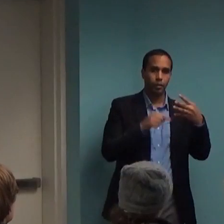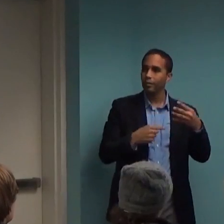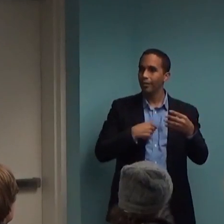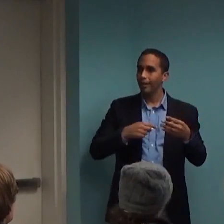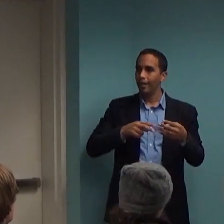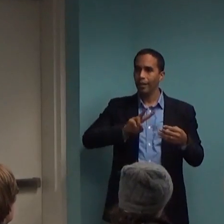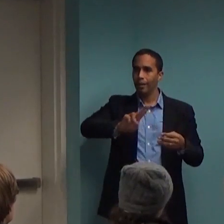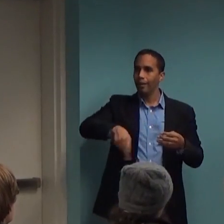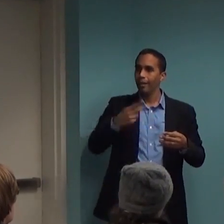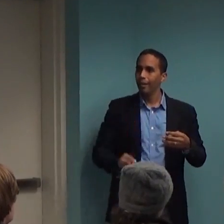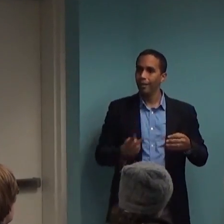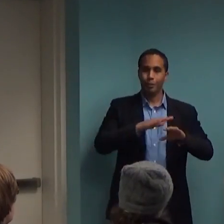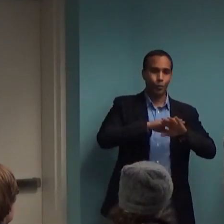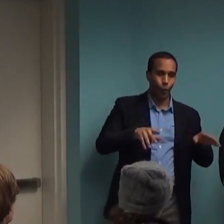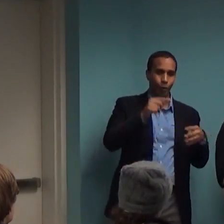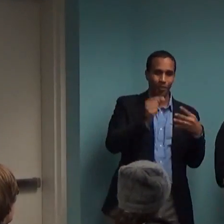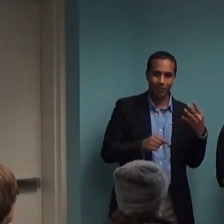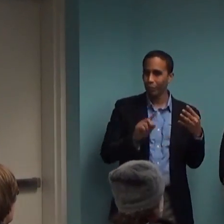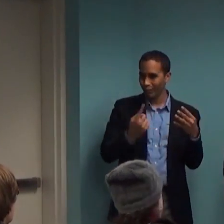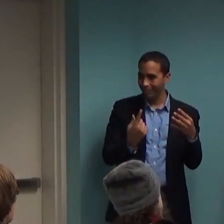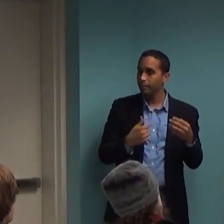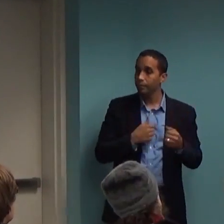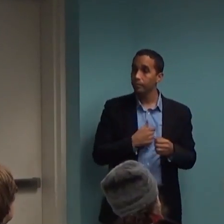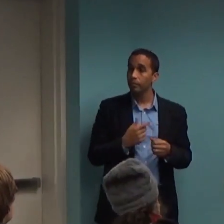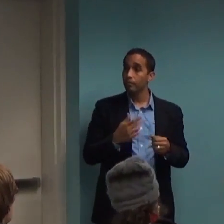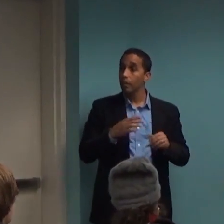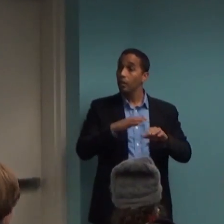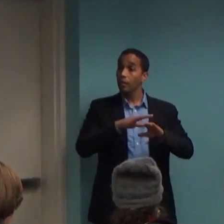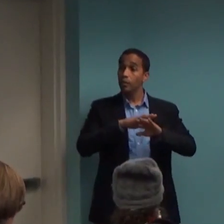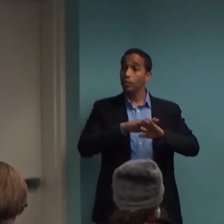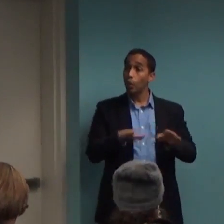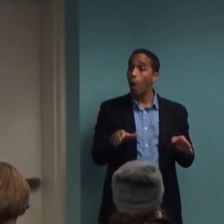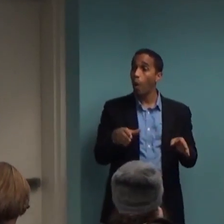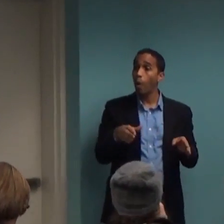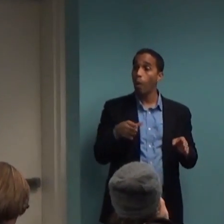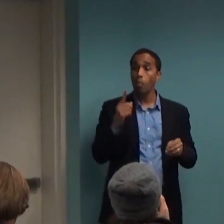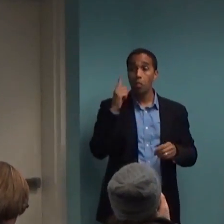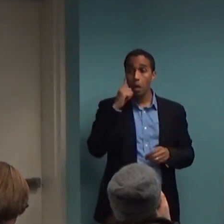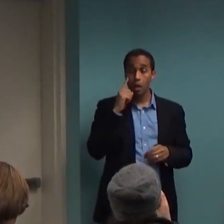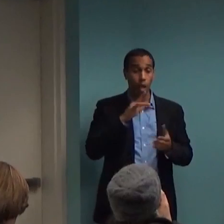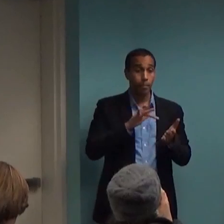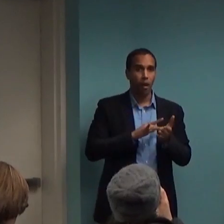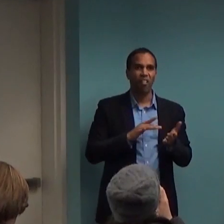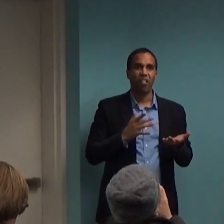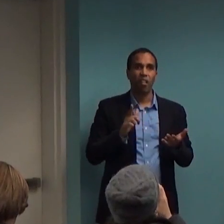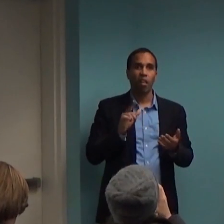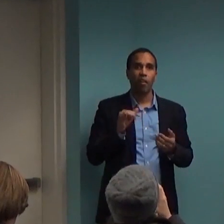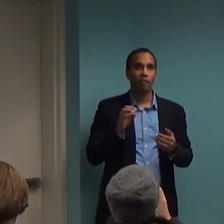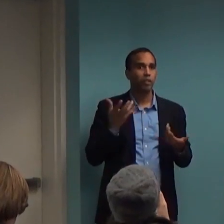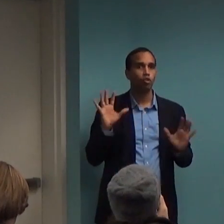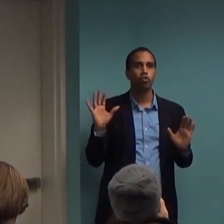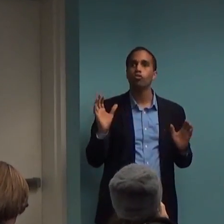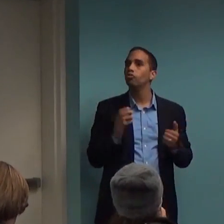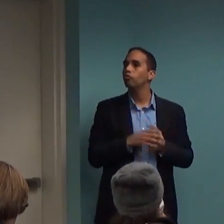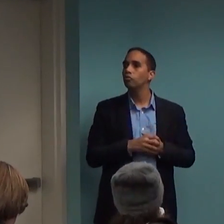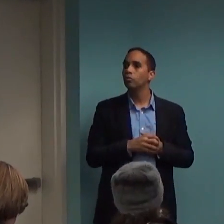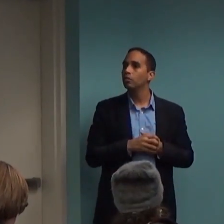So, don't assume that medication must be a life sentence. So, a lot of times when you speak to people who believe that they're going to have to take